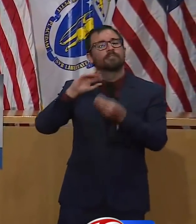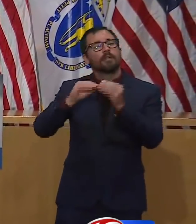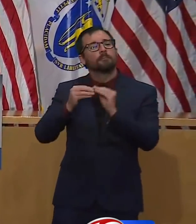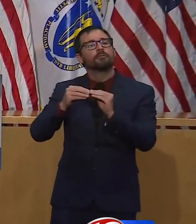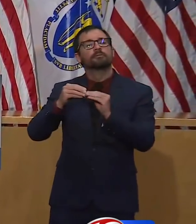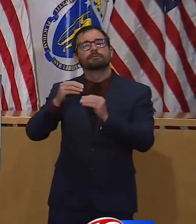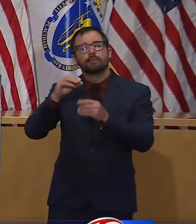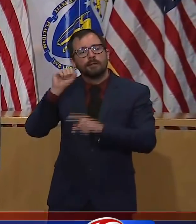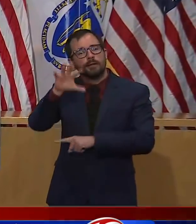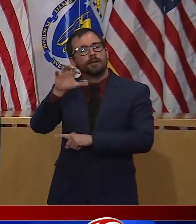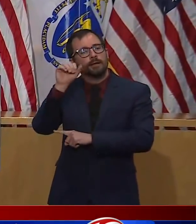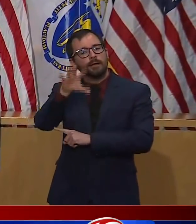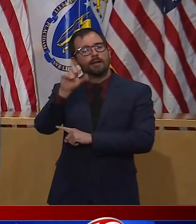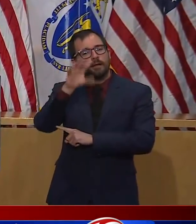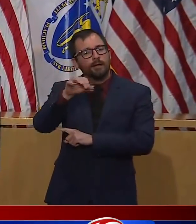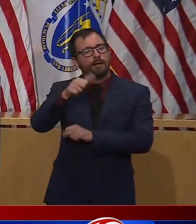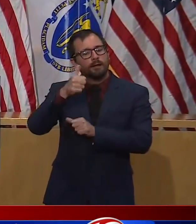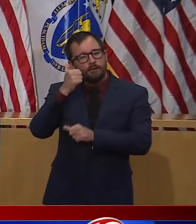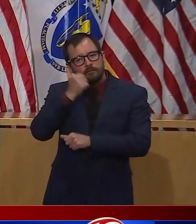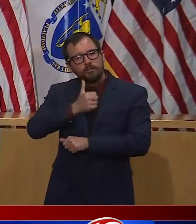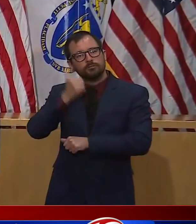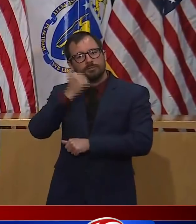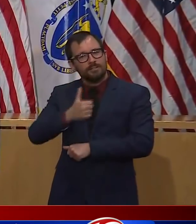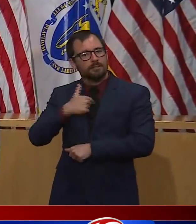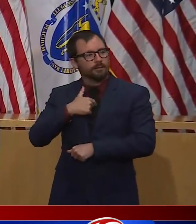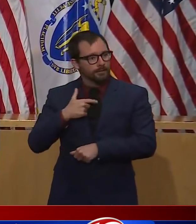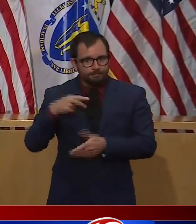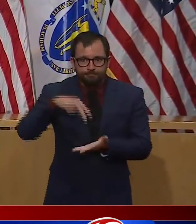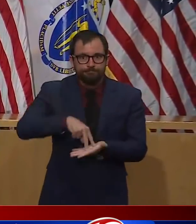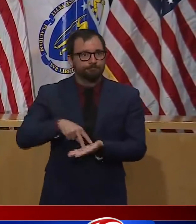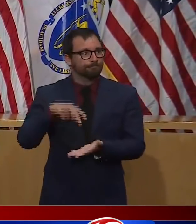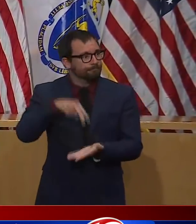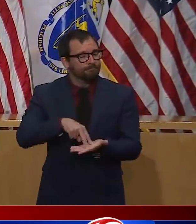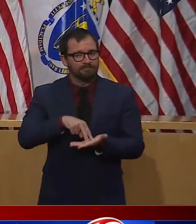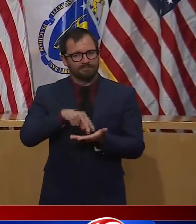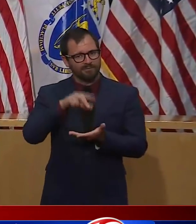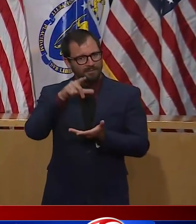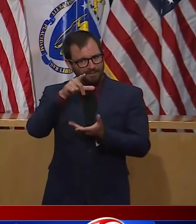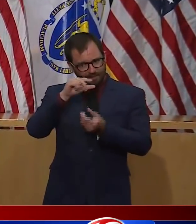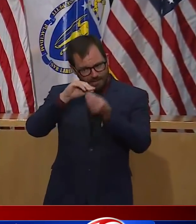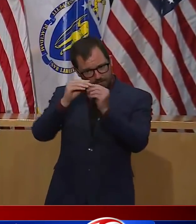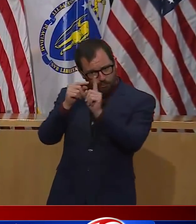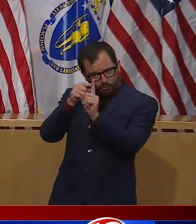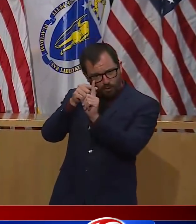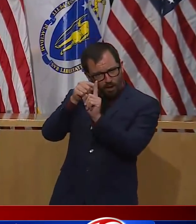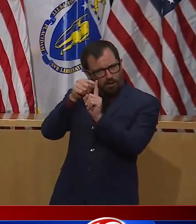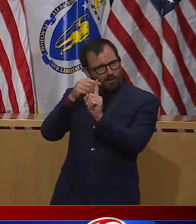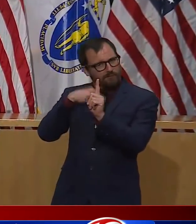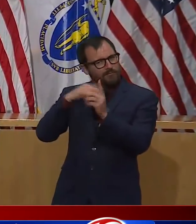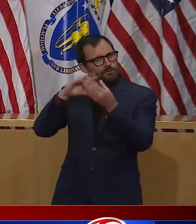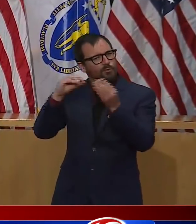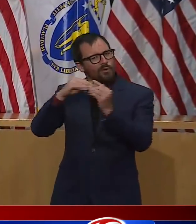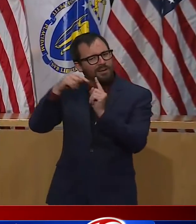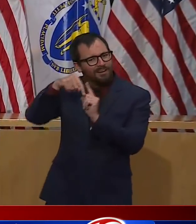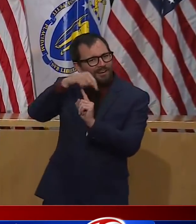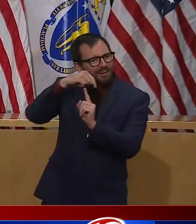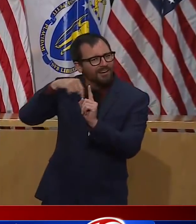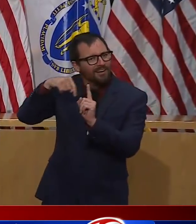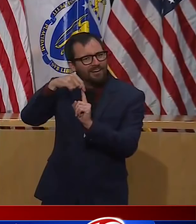doctors, and all the frontline medical workers, some sick and doing their job and isolated from their family.